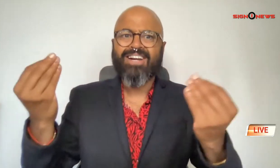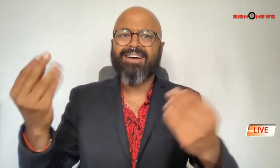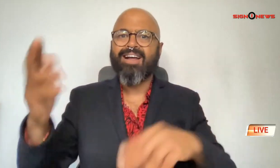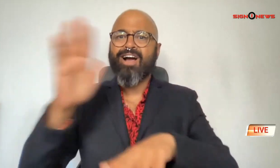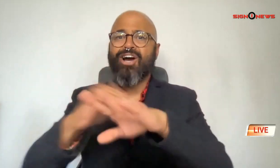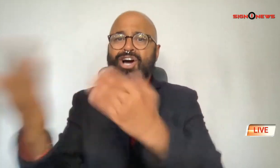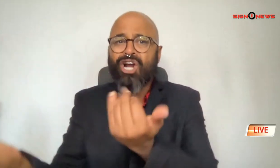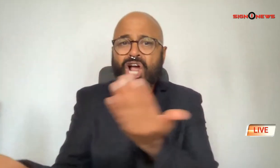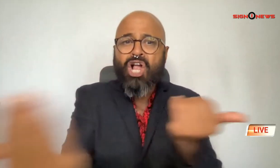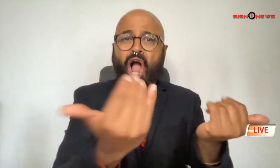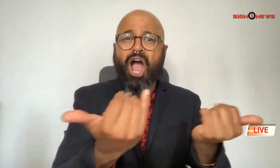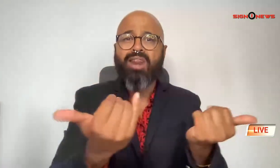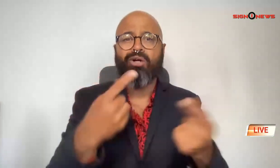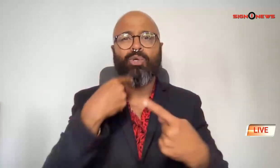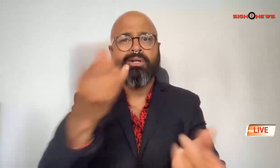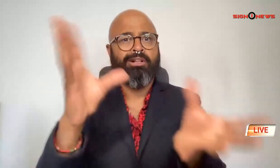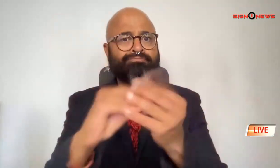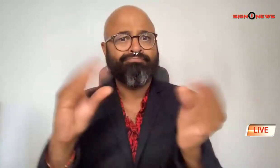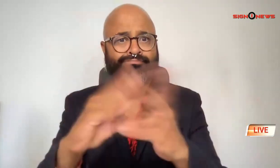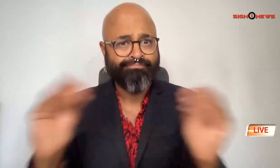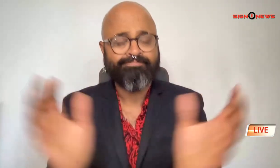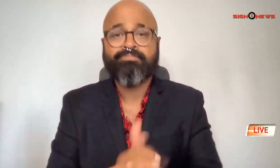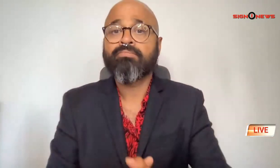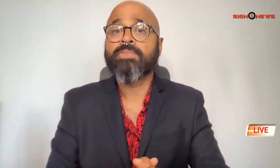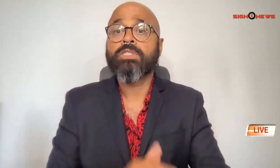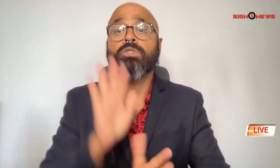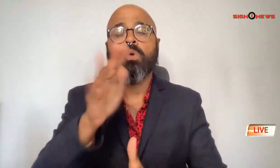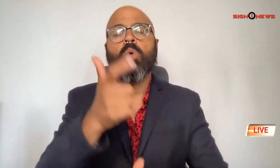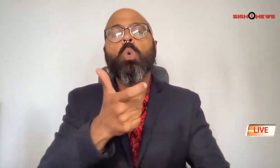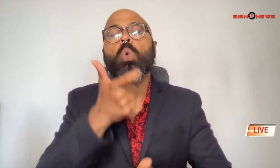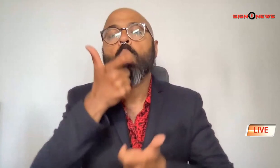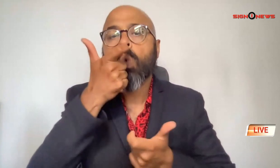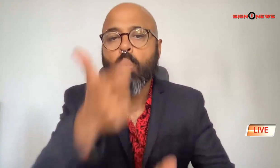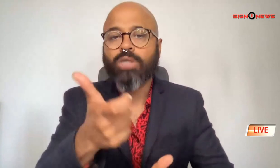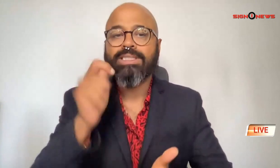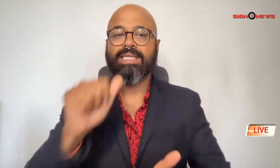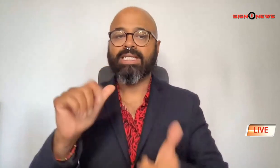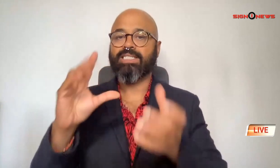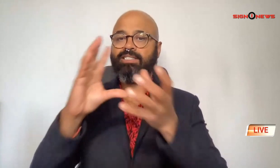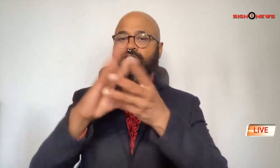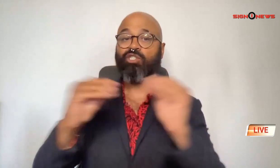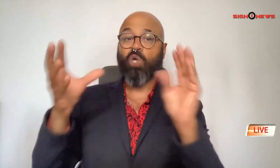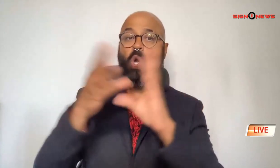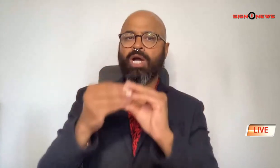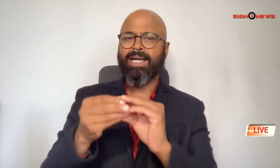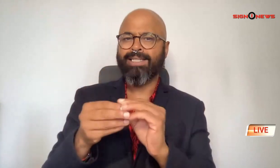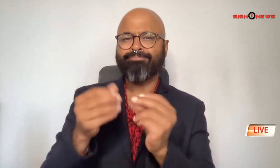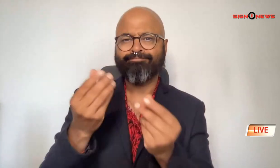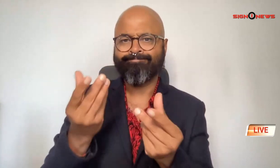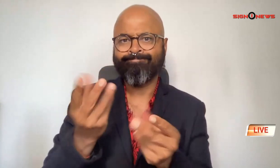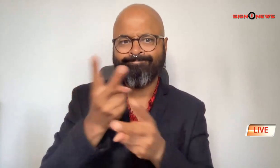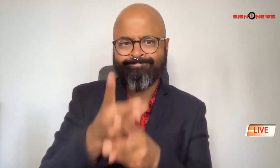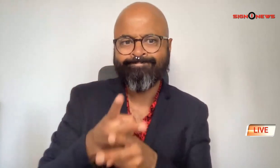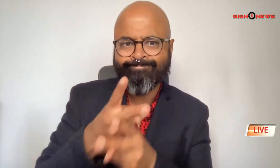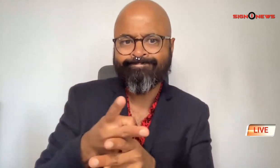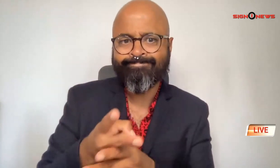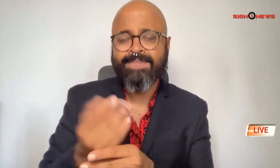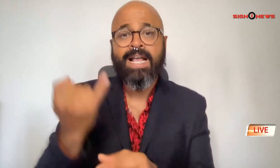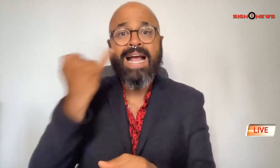we have several recalls to tell you about so watch these next stories closely just in case